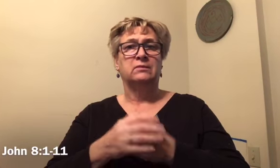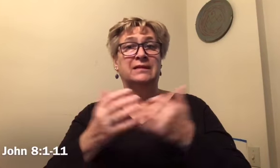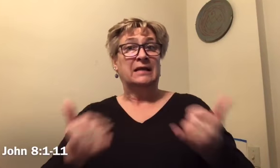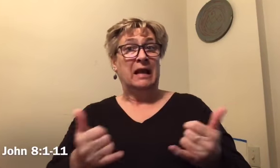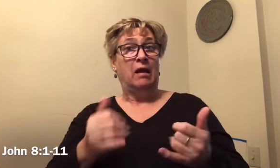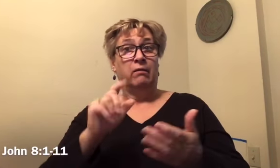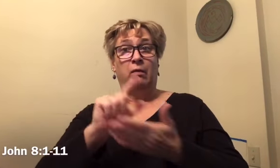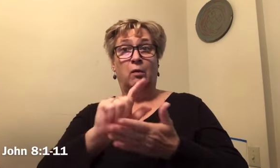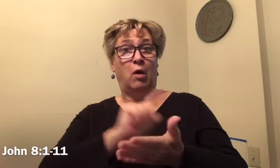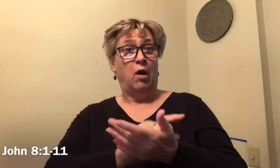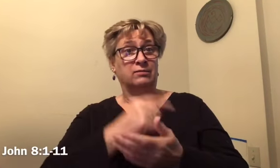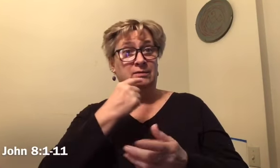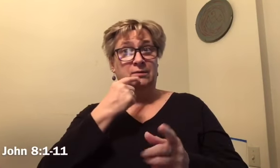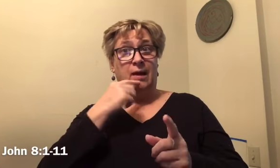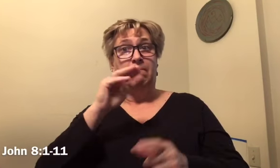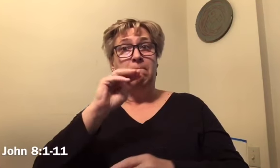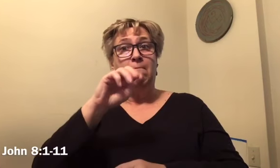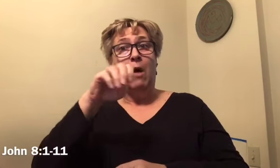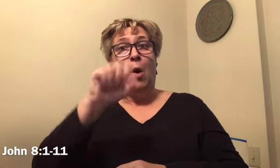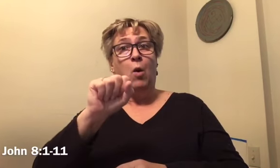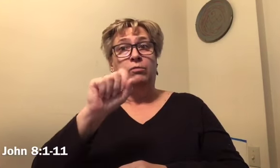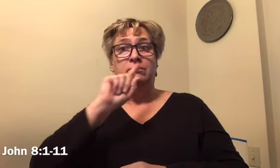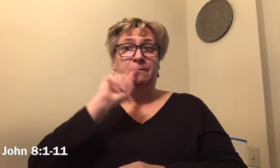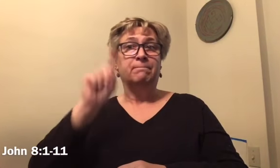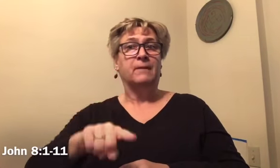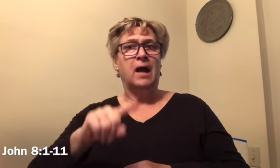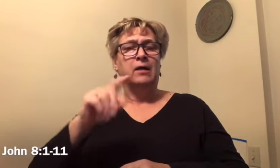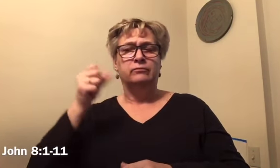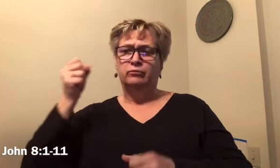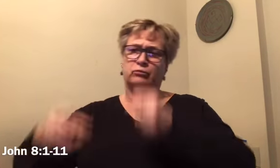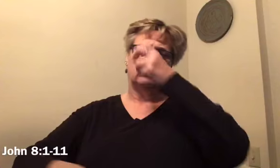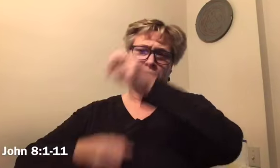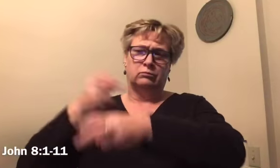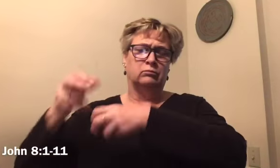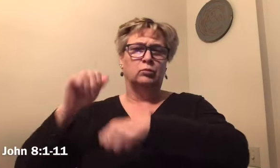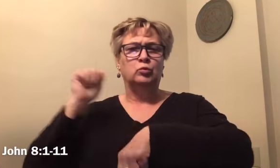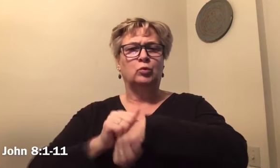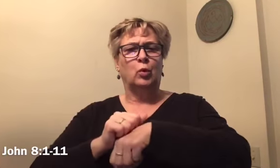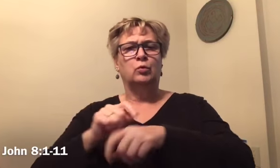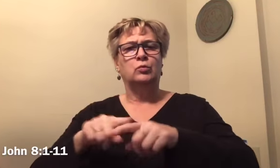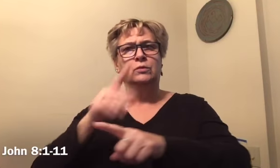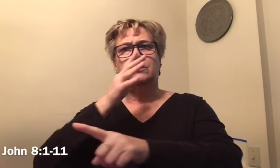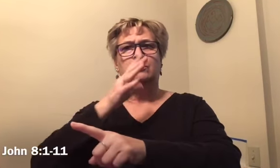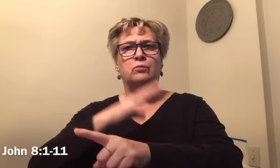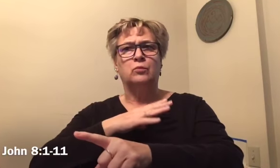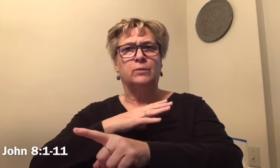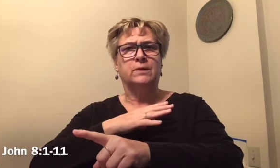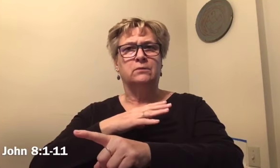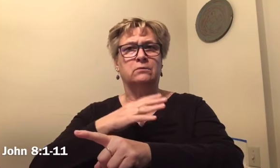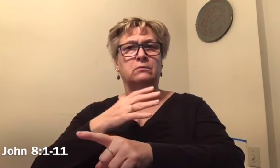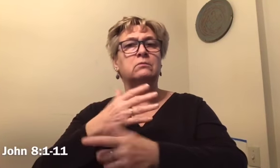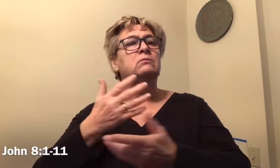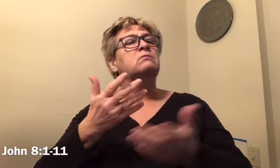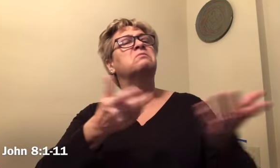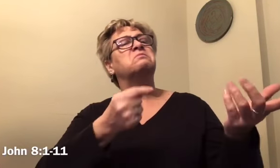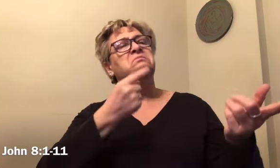Now in the law Moses commanded us to stone such a woman